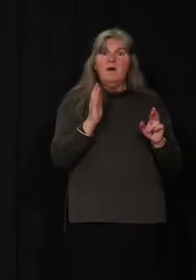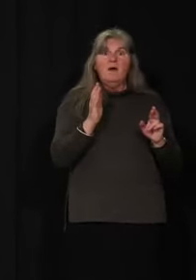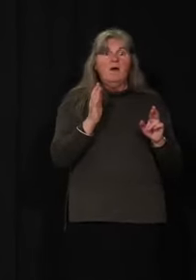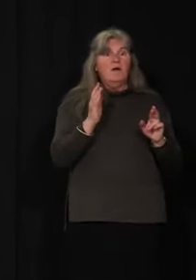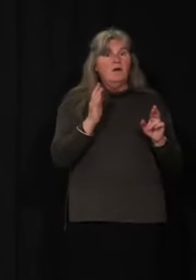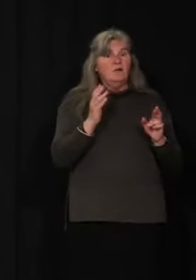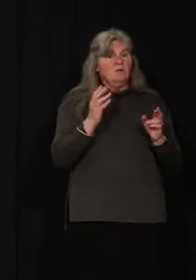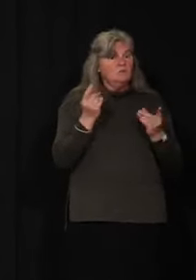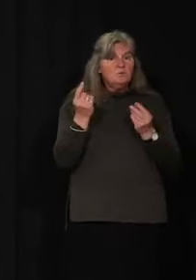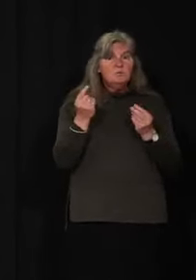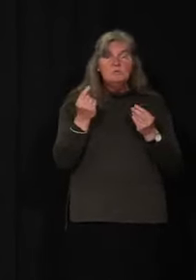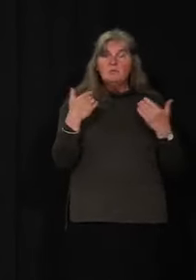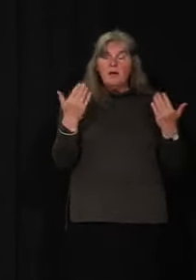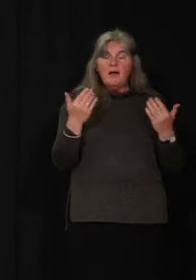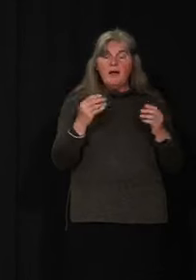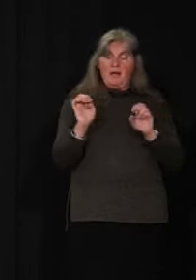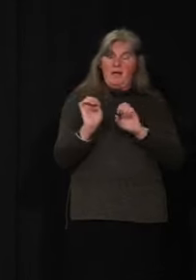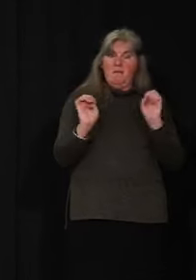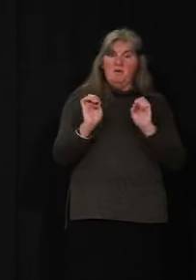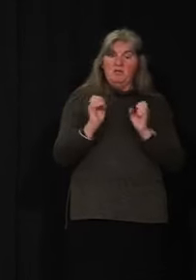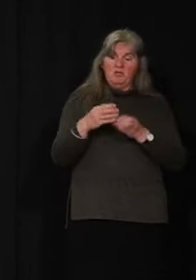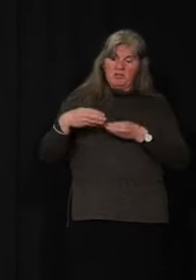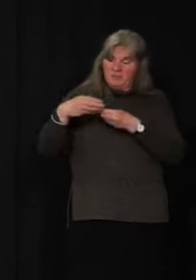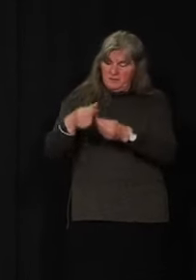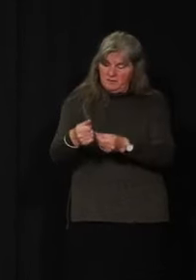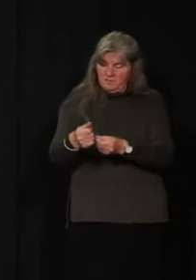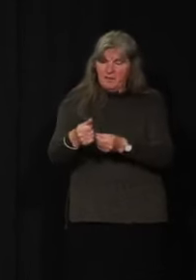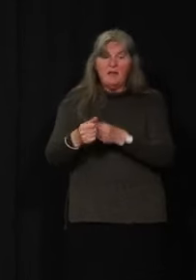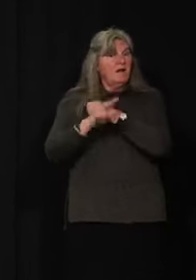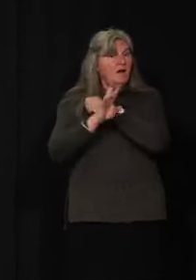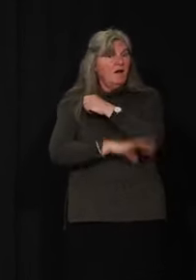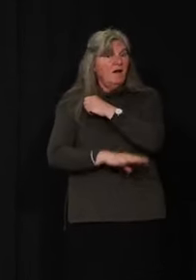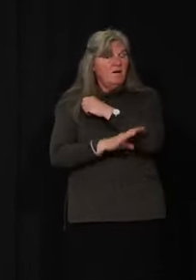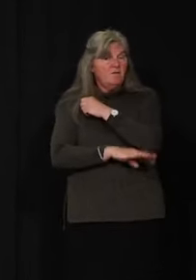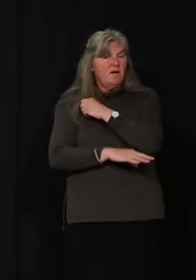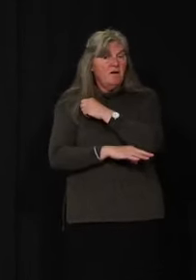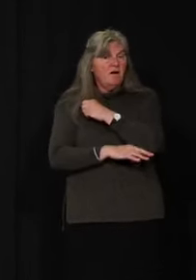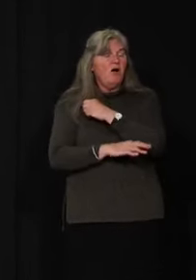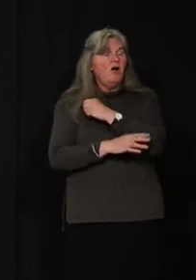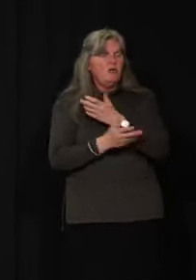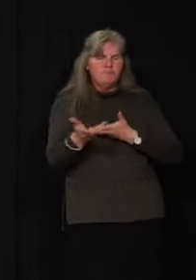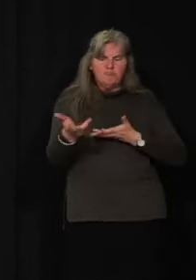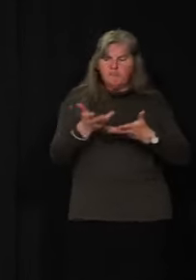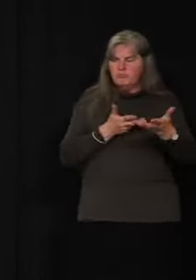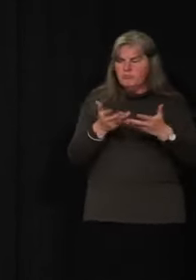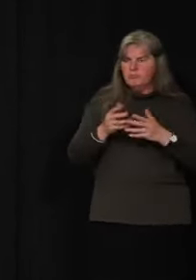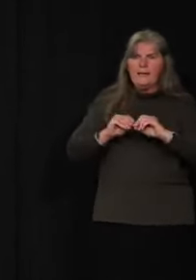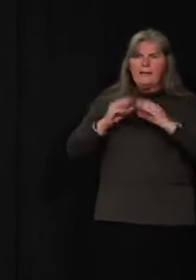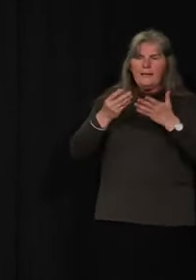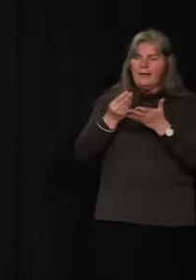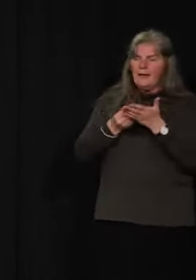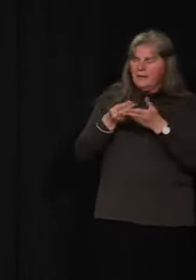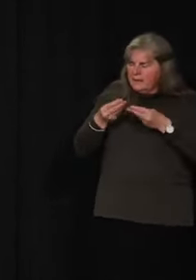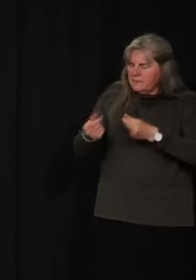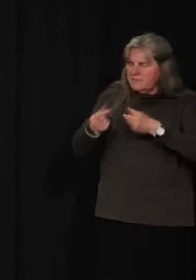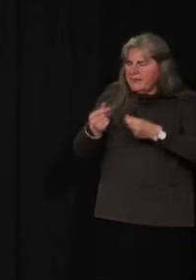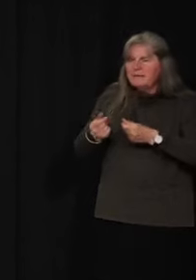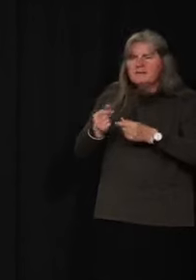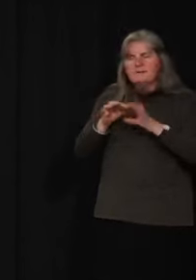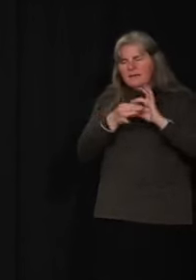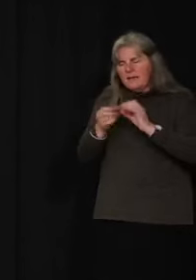happens, which is to do the supplementary budget and have complete open and transparent conversations about all of the expenses